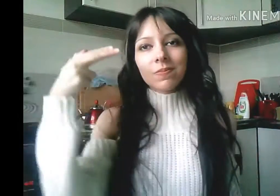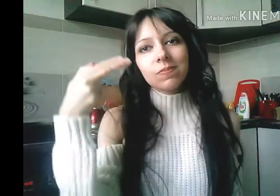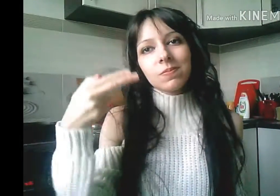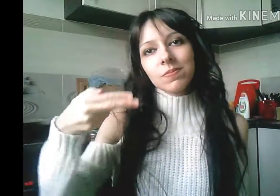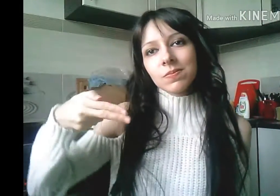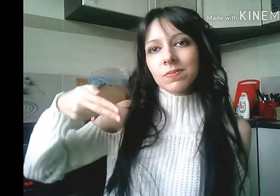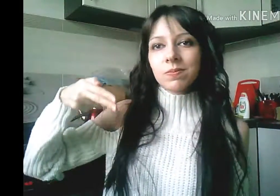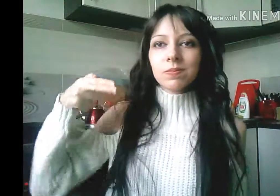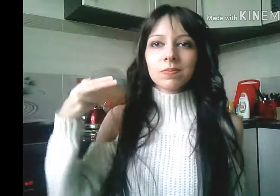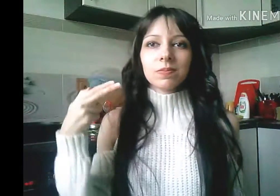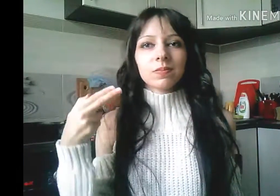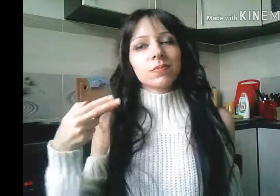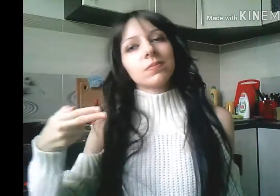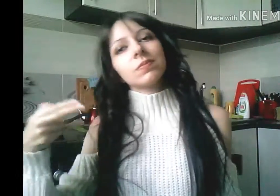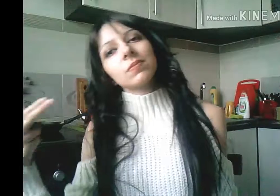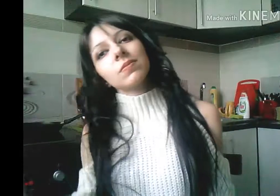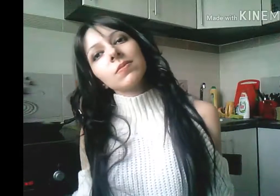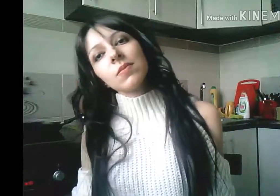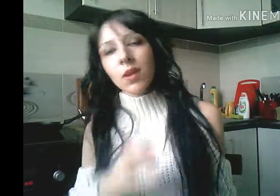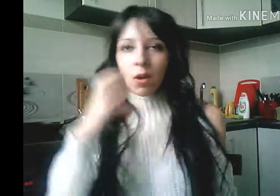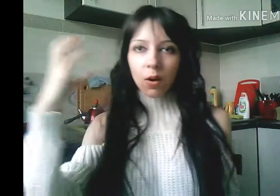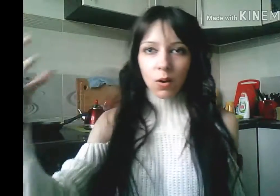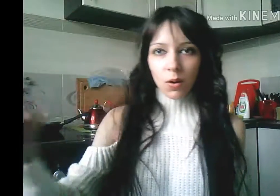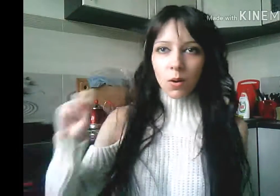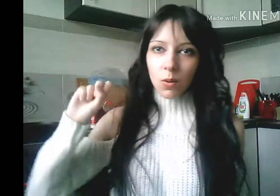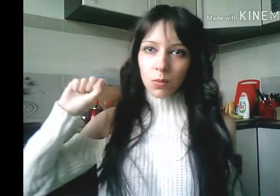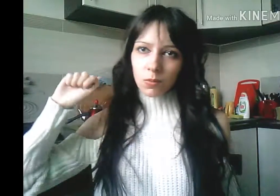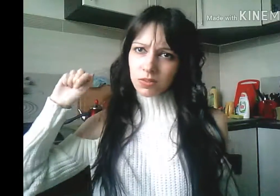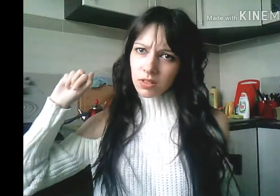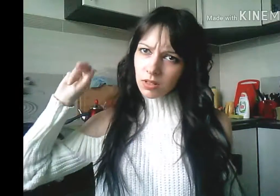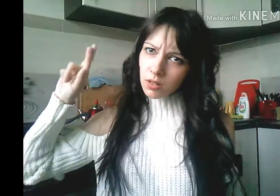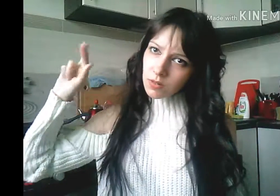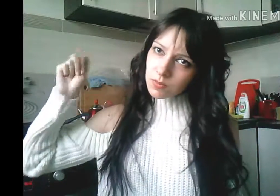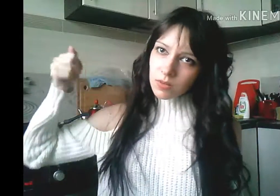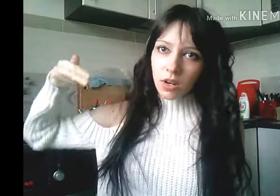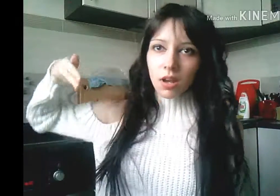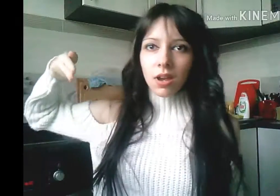oh Sarah Sarah,